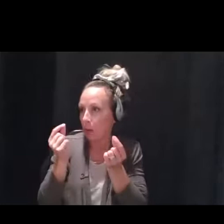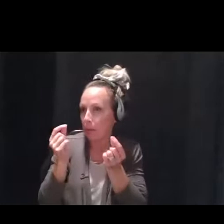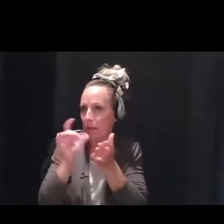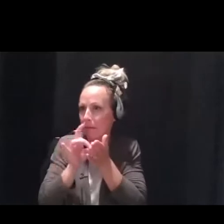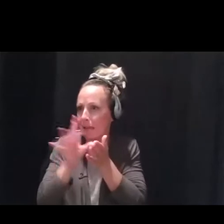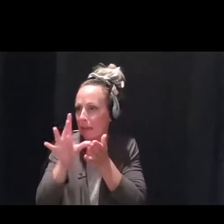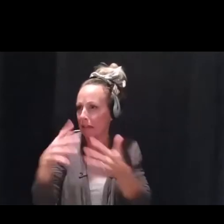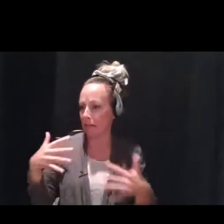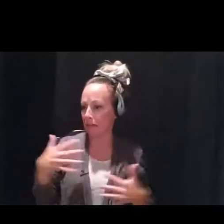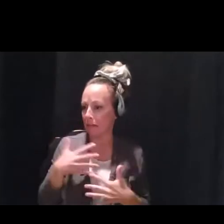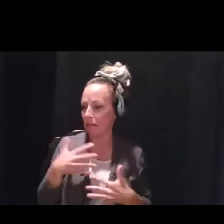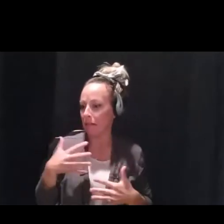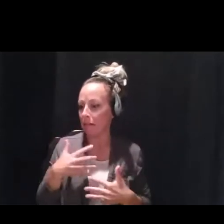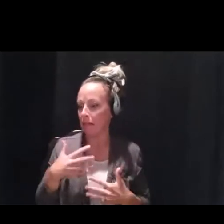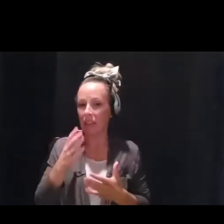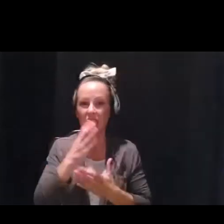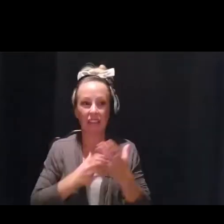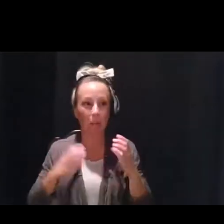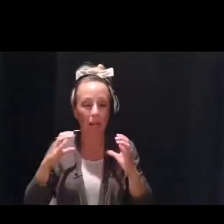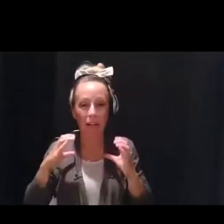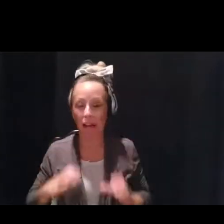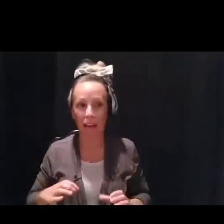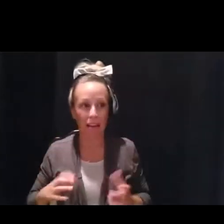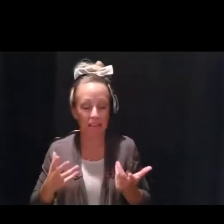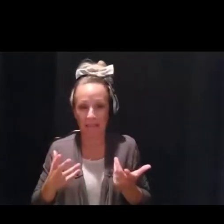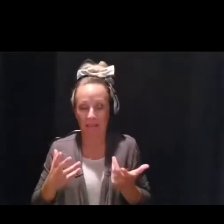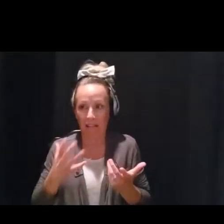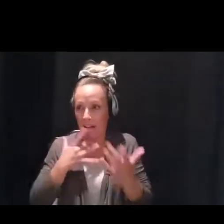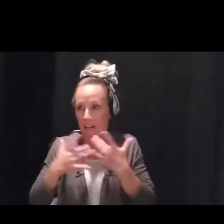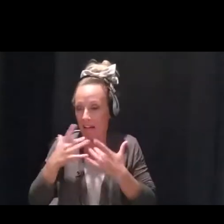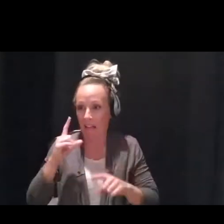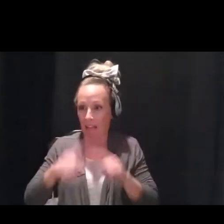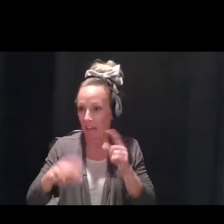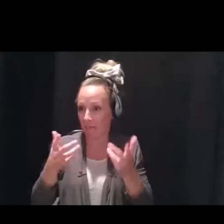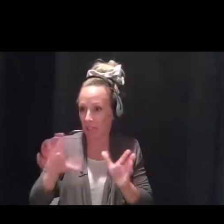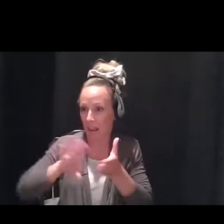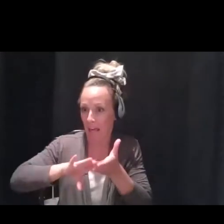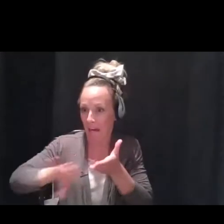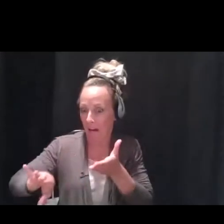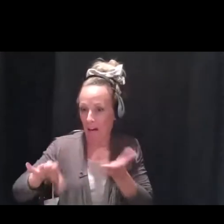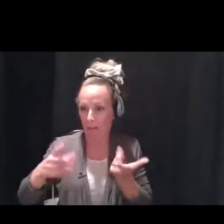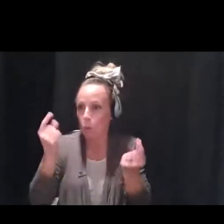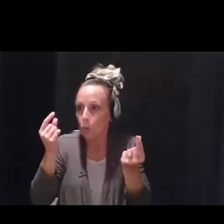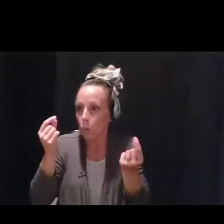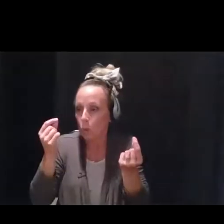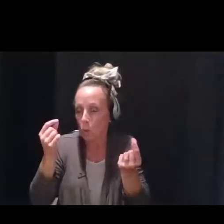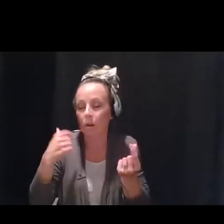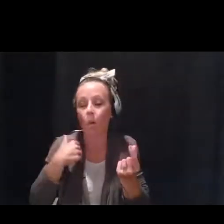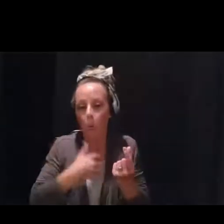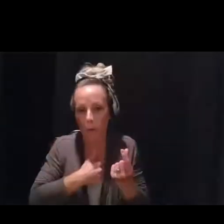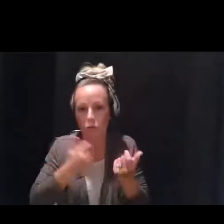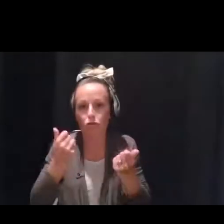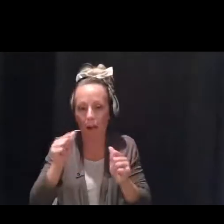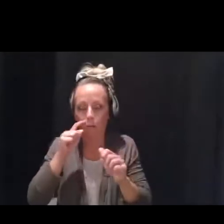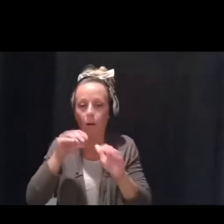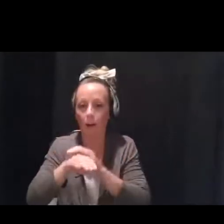clients that have maybe missed their rent because of unemployment in the last few months, we have been able to access local